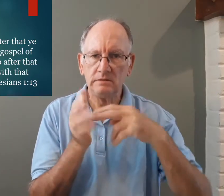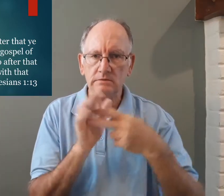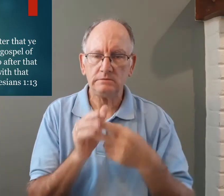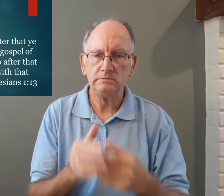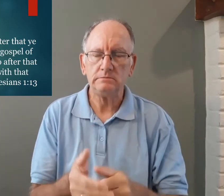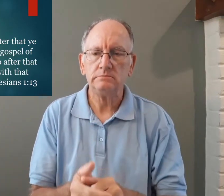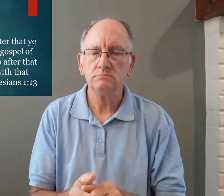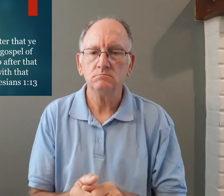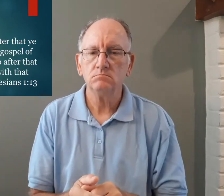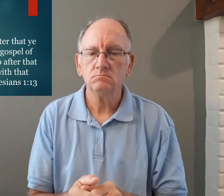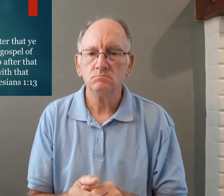that's what faith means